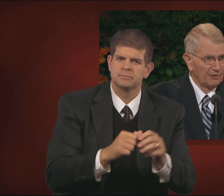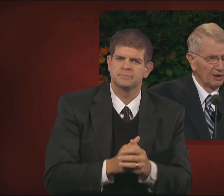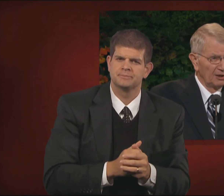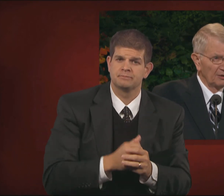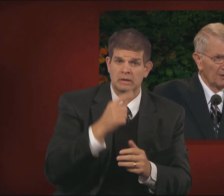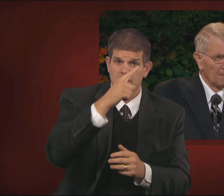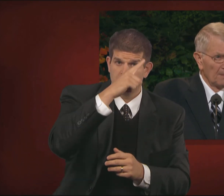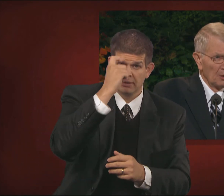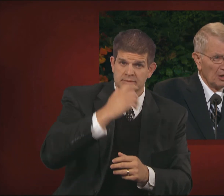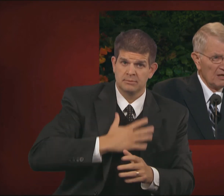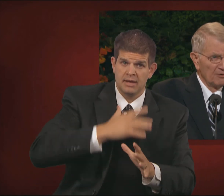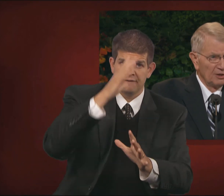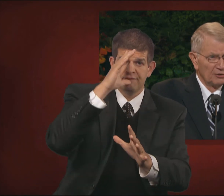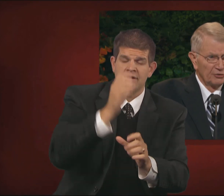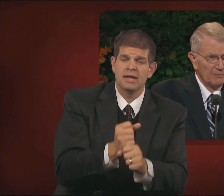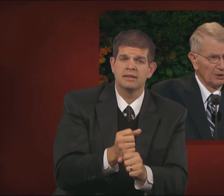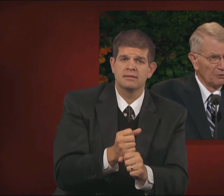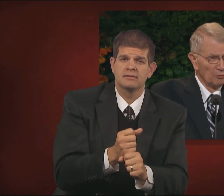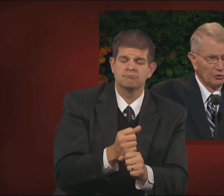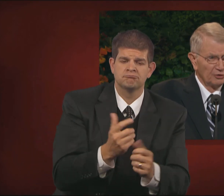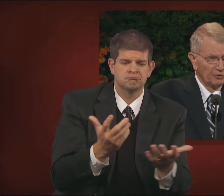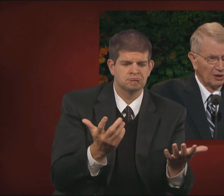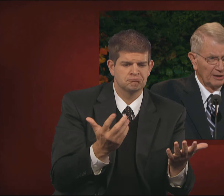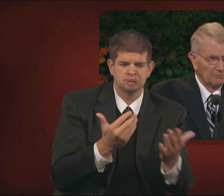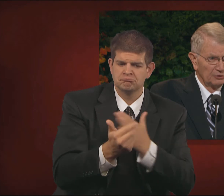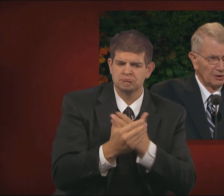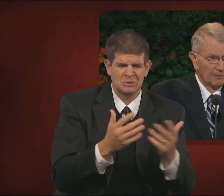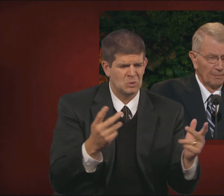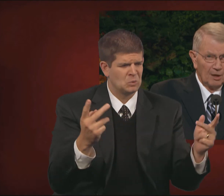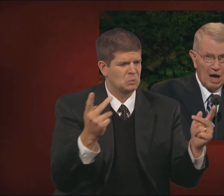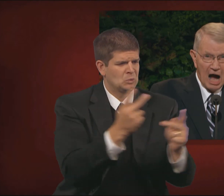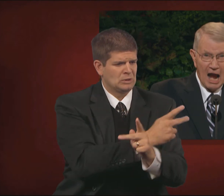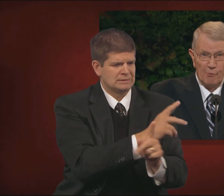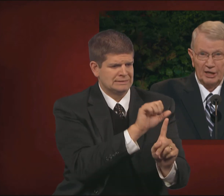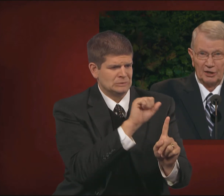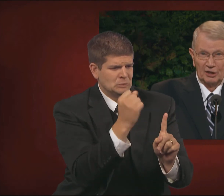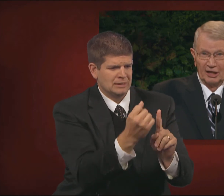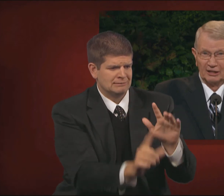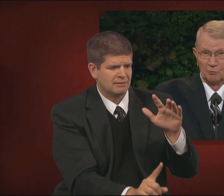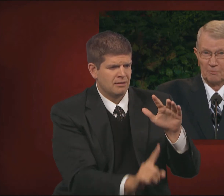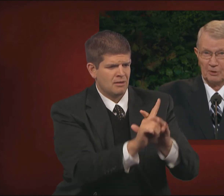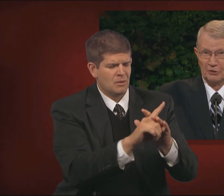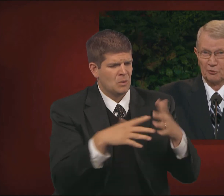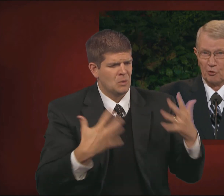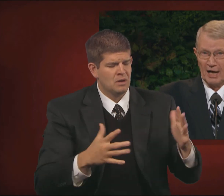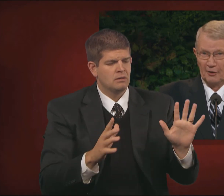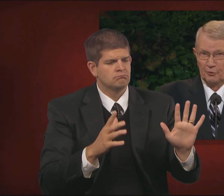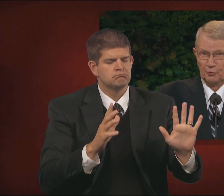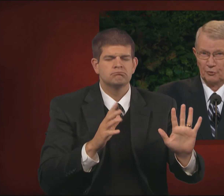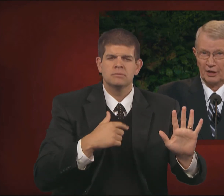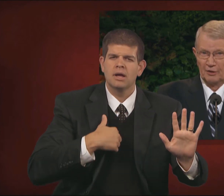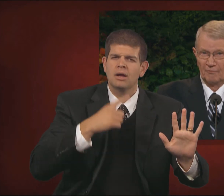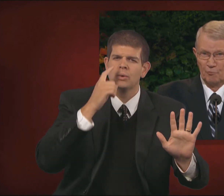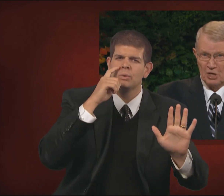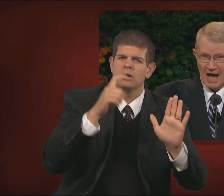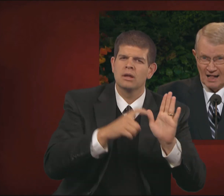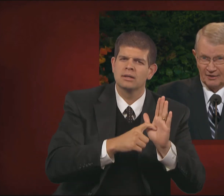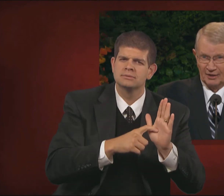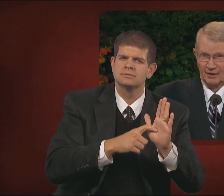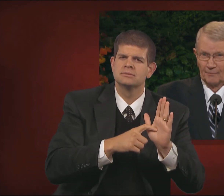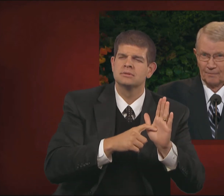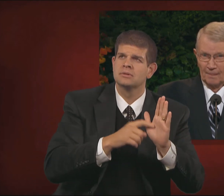of my faith, even in the seemingly worst of times, I recognize with peace and gratitude that in